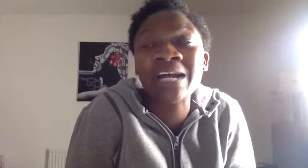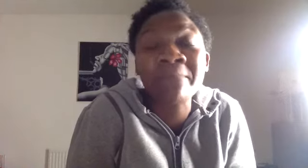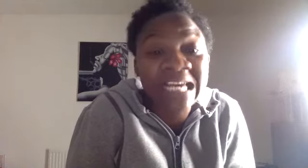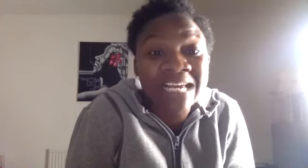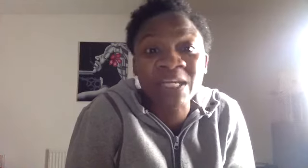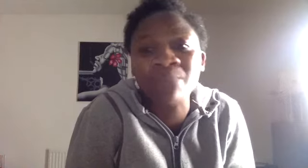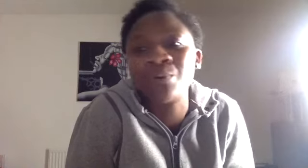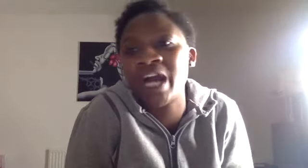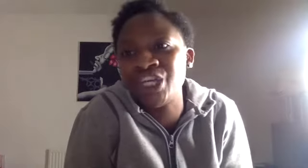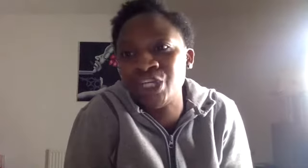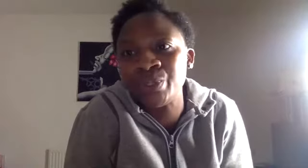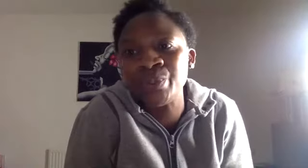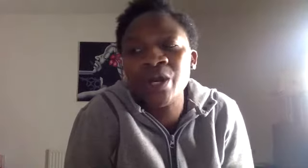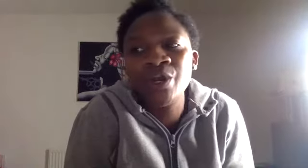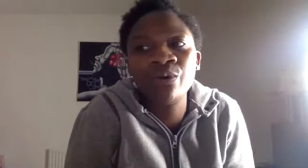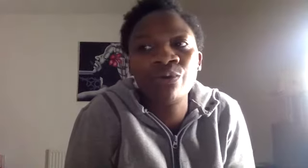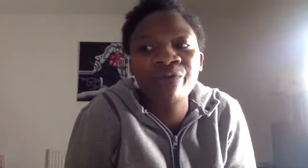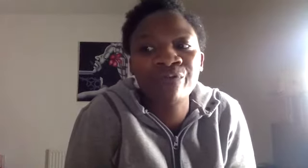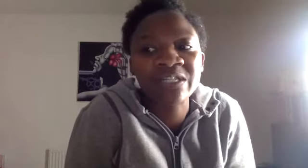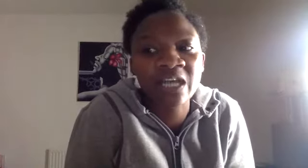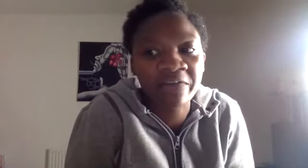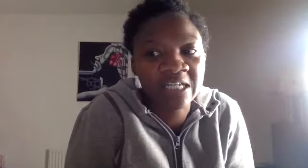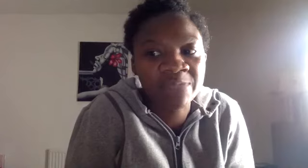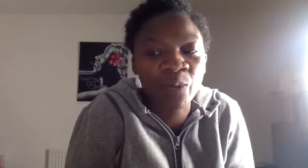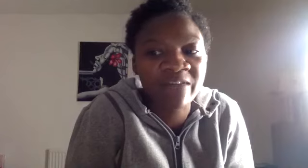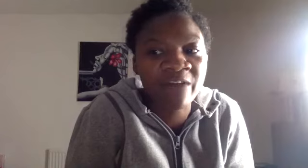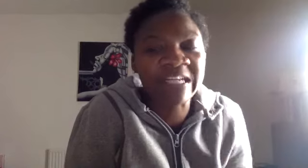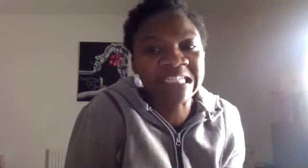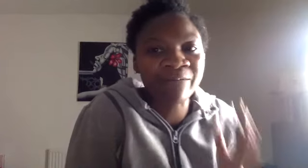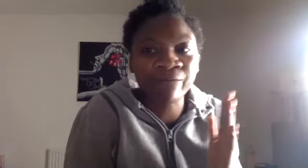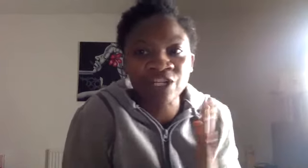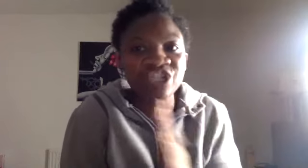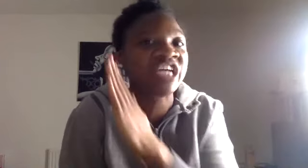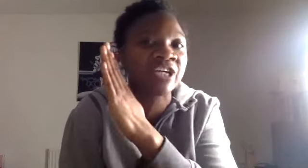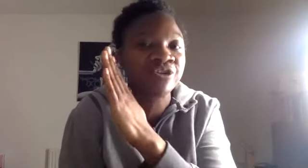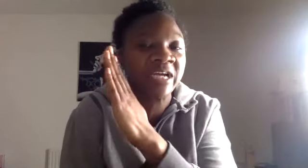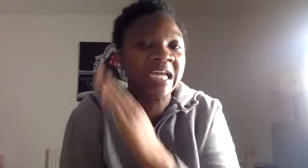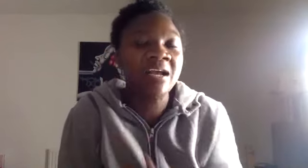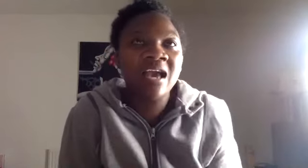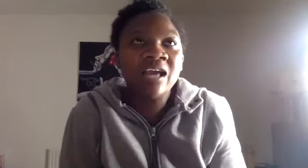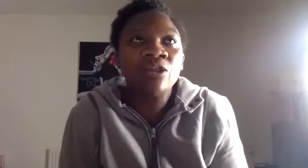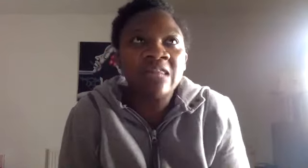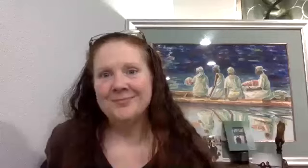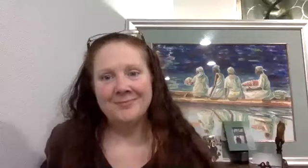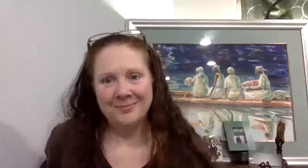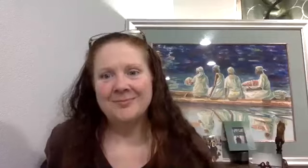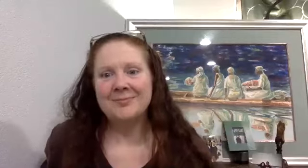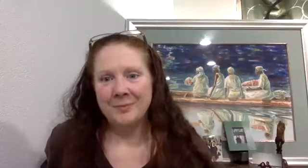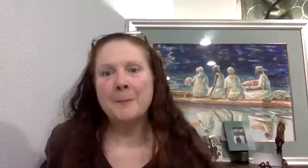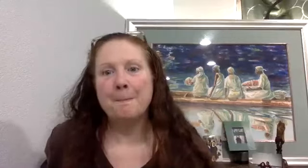me, people like you who are offering services, but with a very different trajectory, this is, you